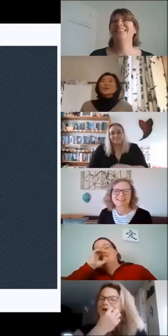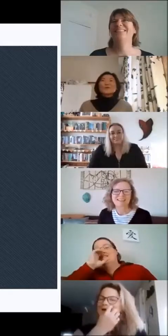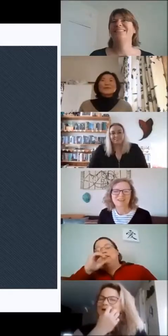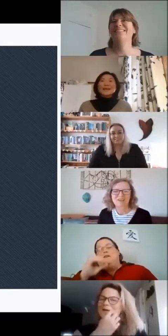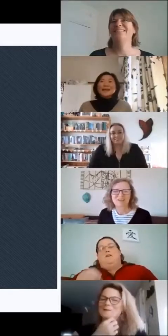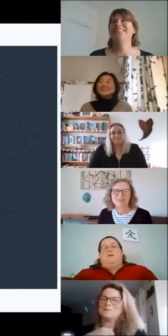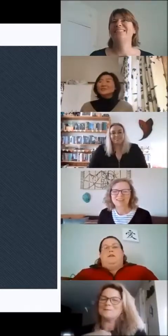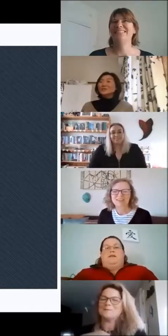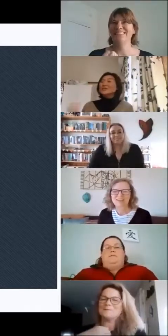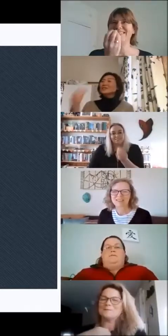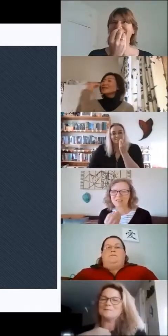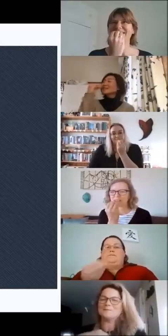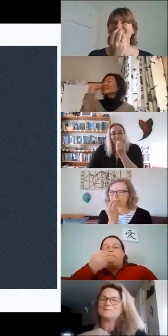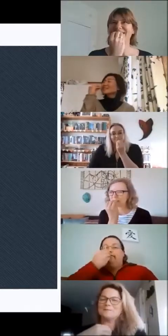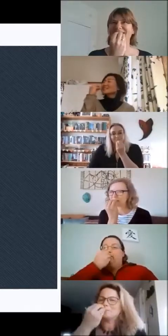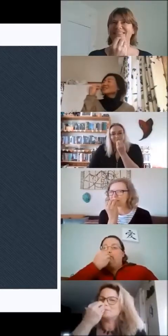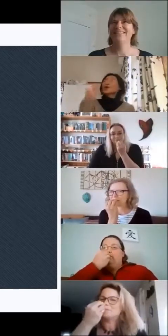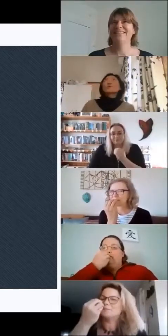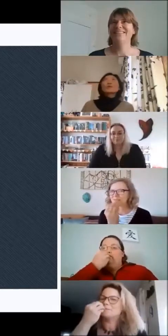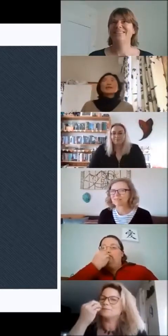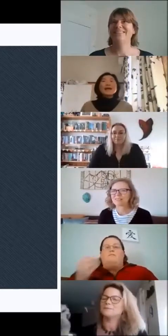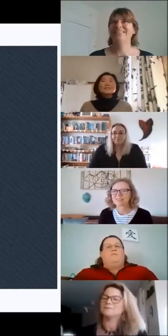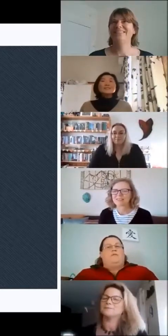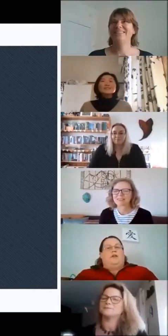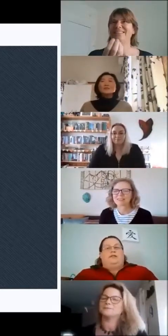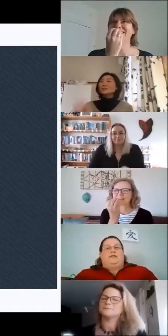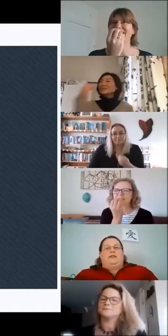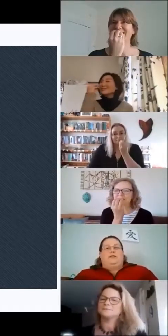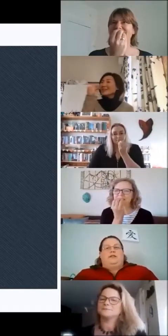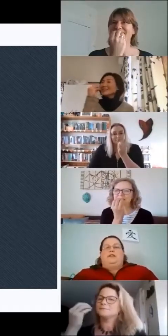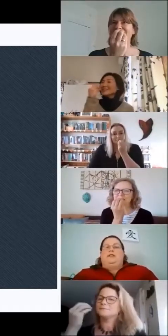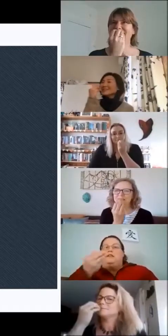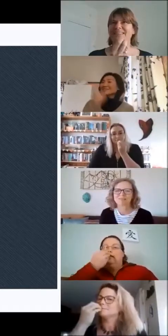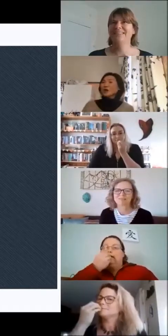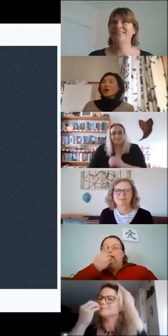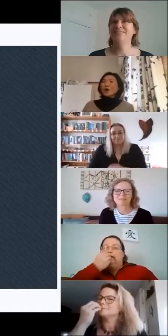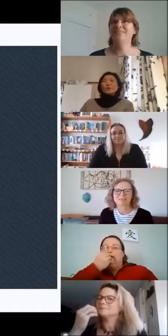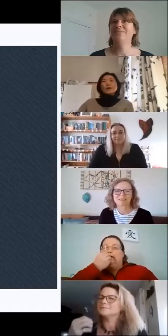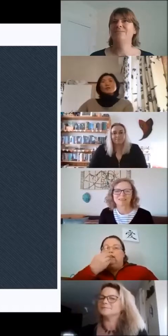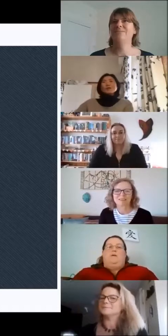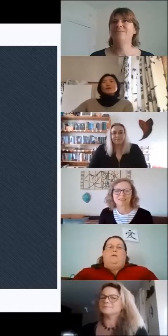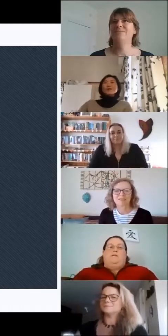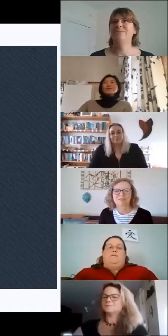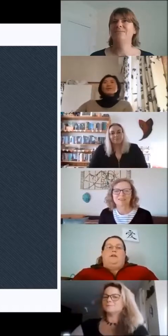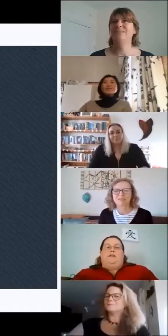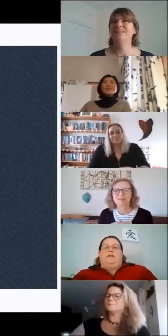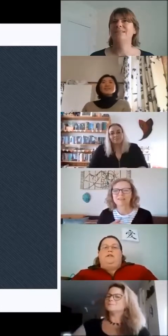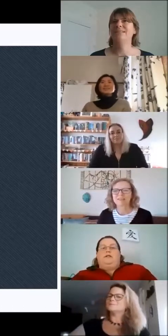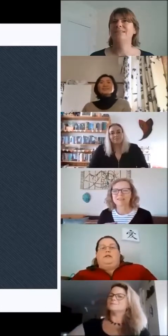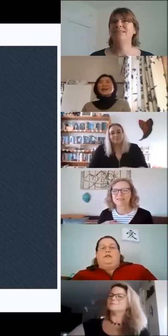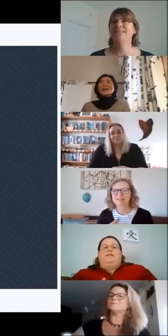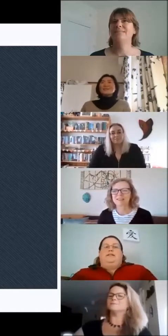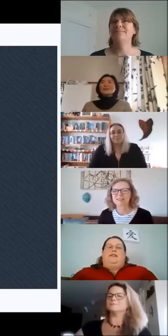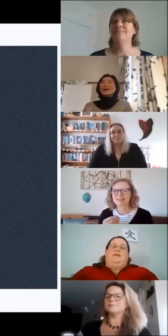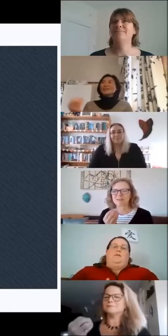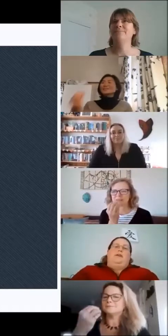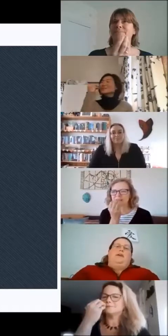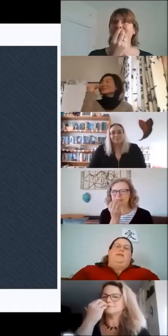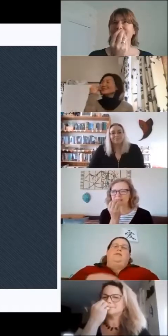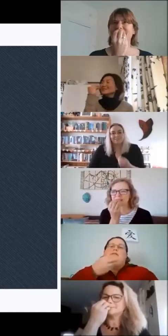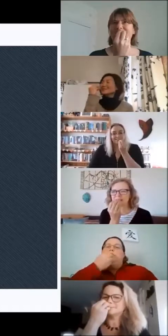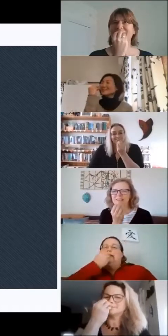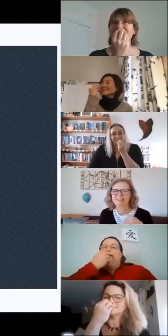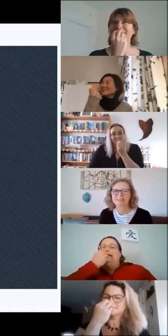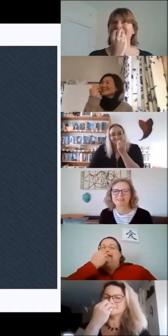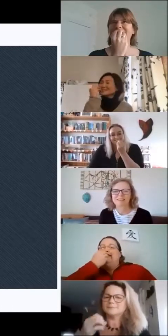We ask for drink like this. We ask for drink like this. When we're hungry and need a snack we ask